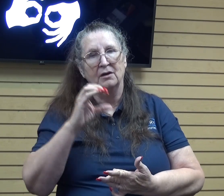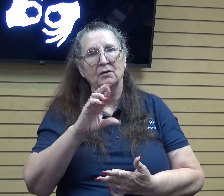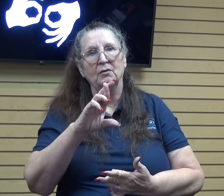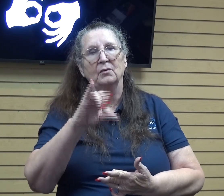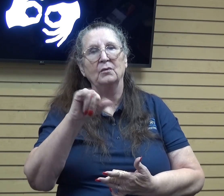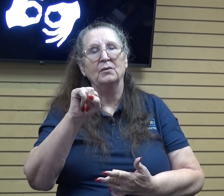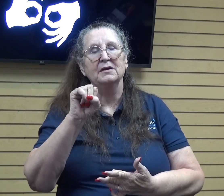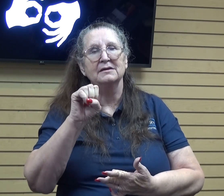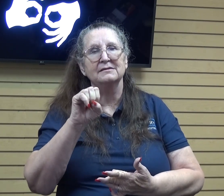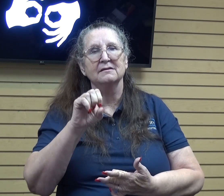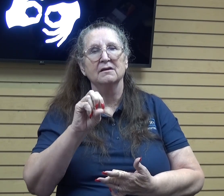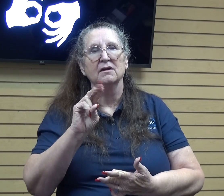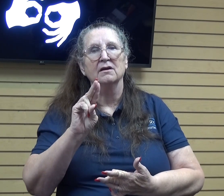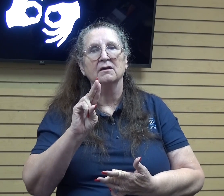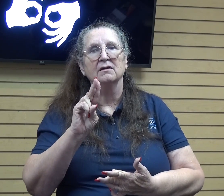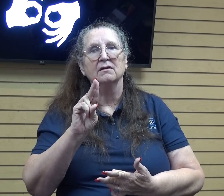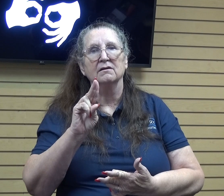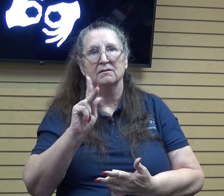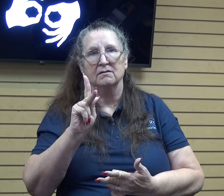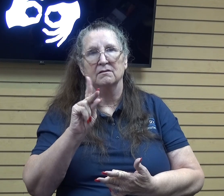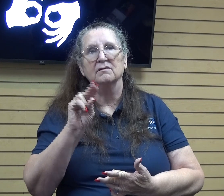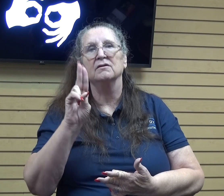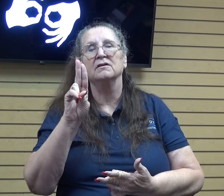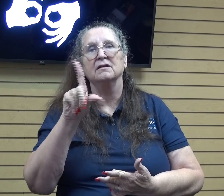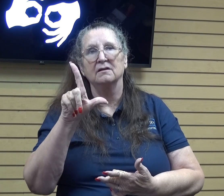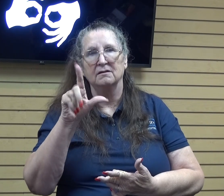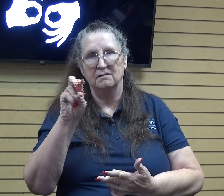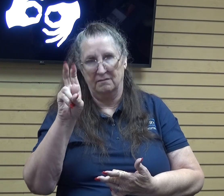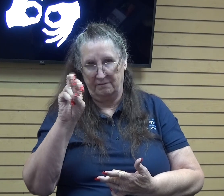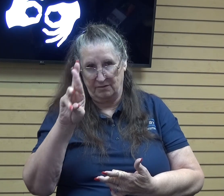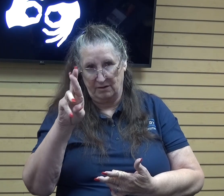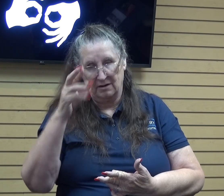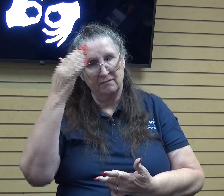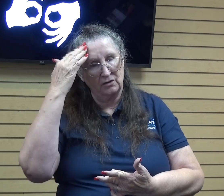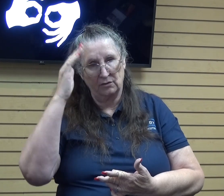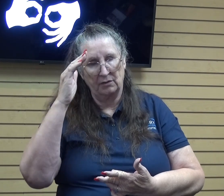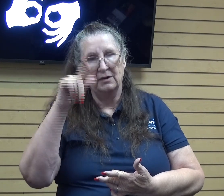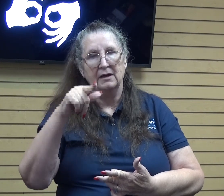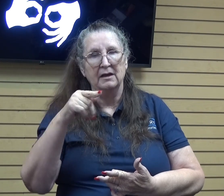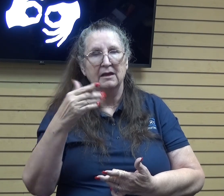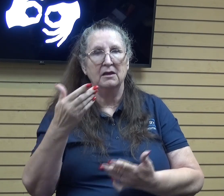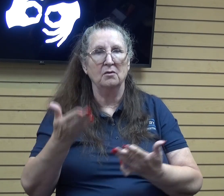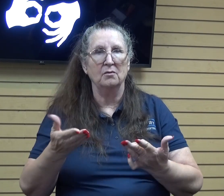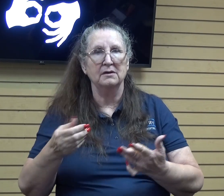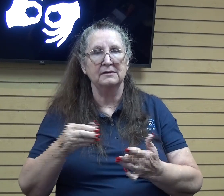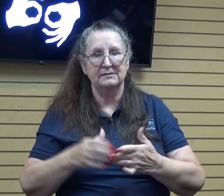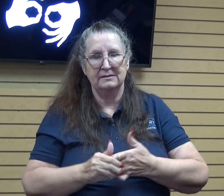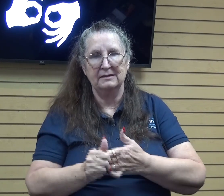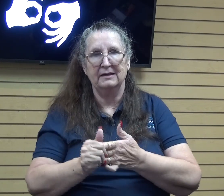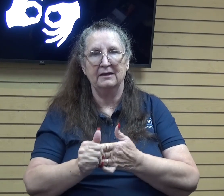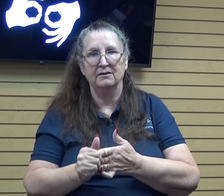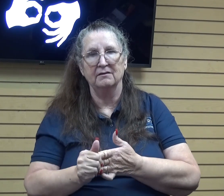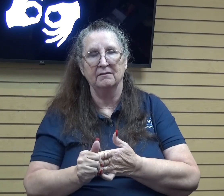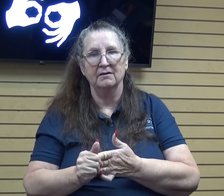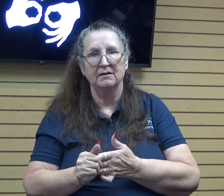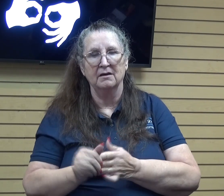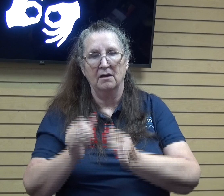for the ones that you the ones of you that don't know him he used to be the leader of the worship team